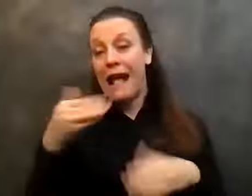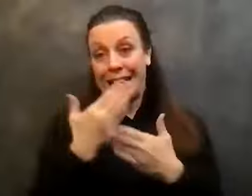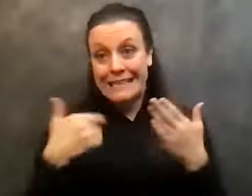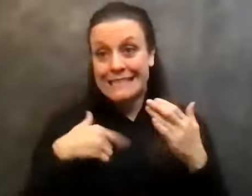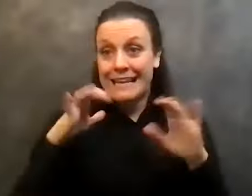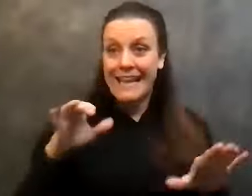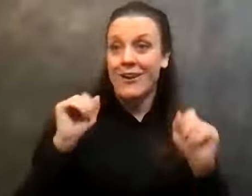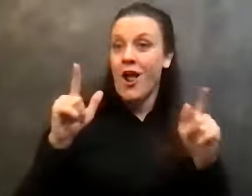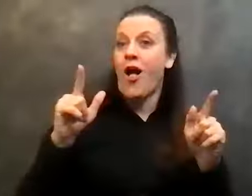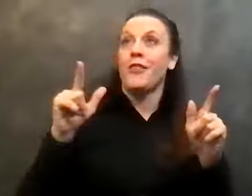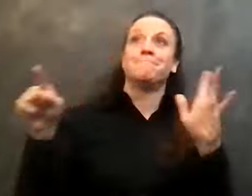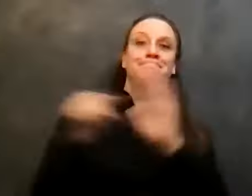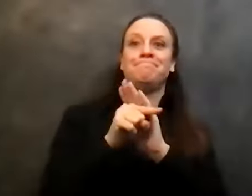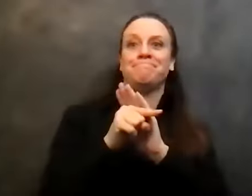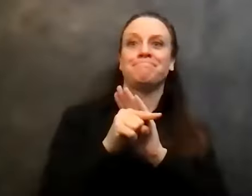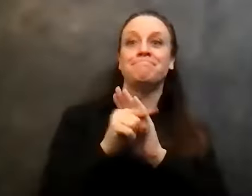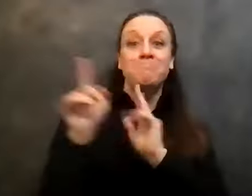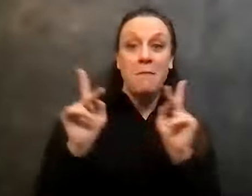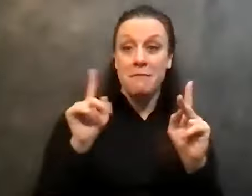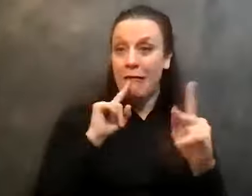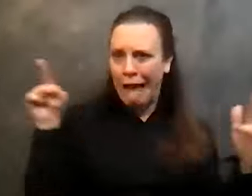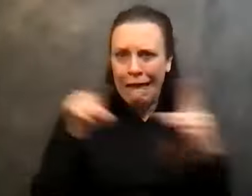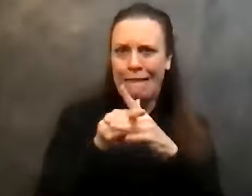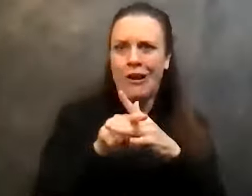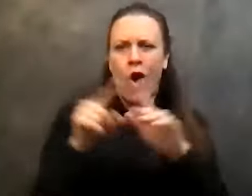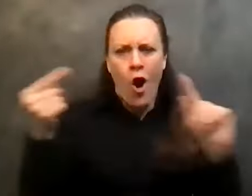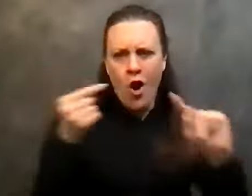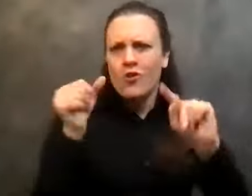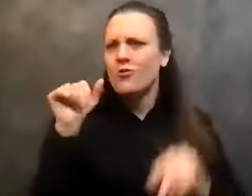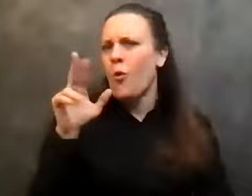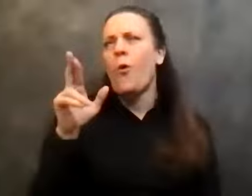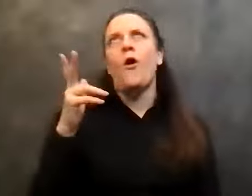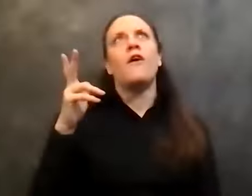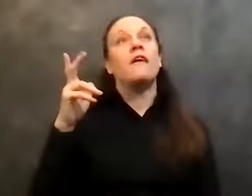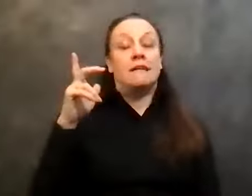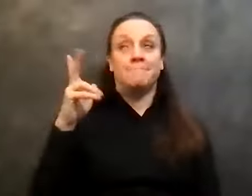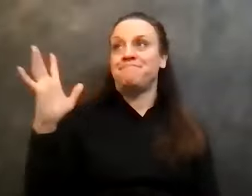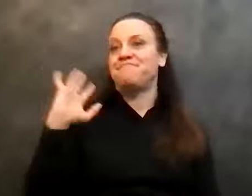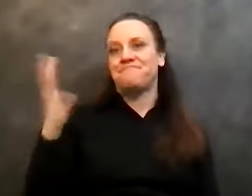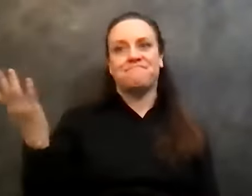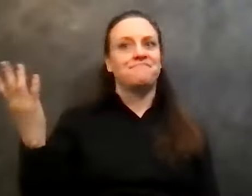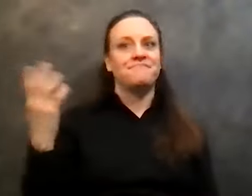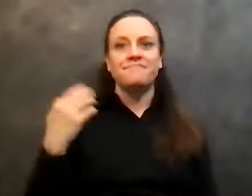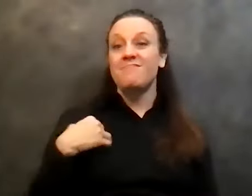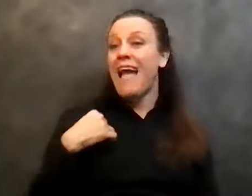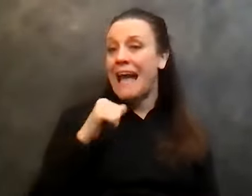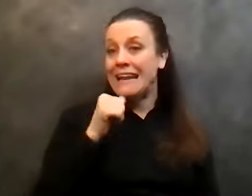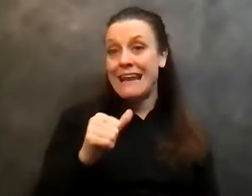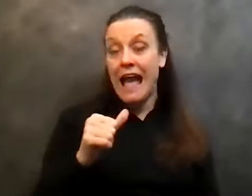and the people that I let down and, and, and the times that, you know, that I didn't come through on commitments